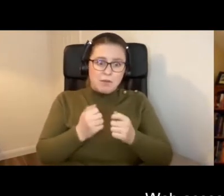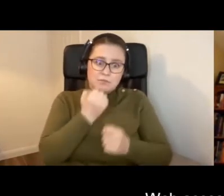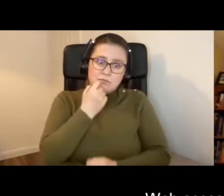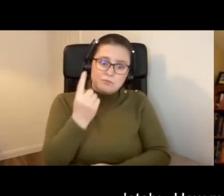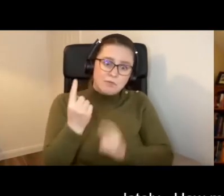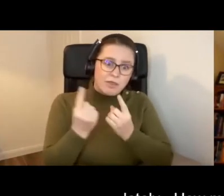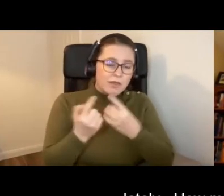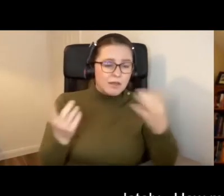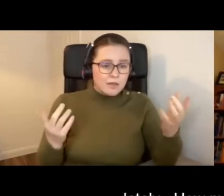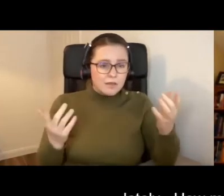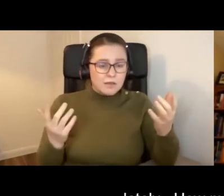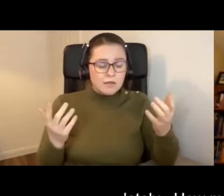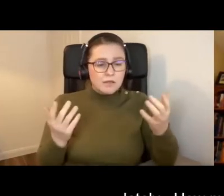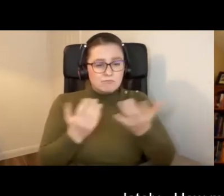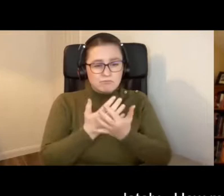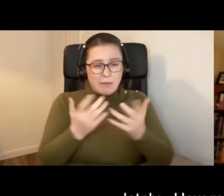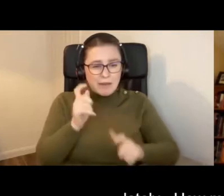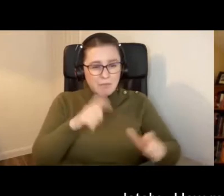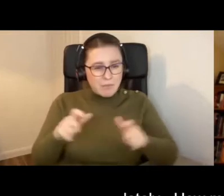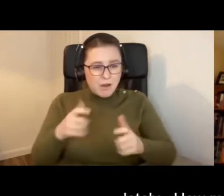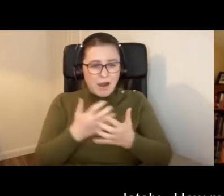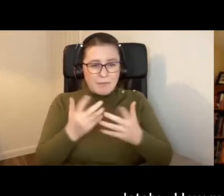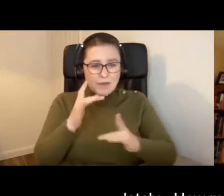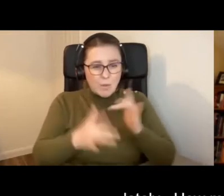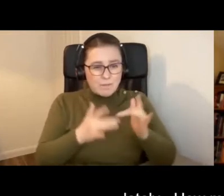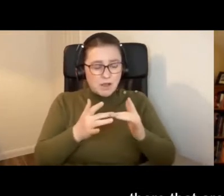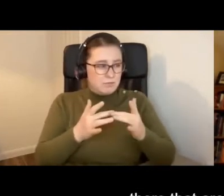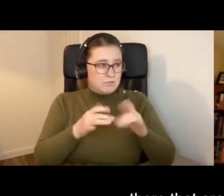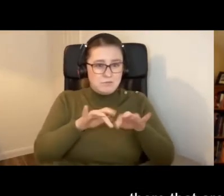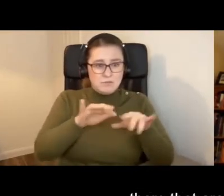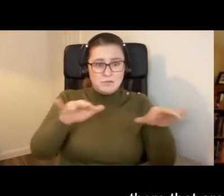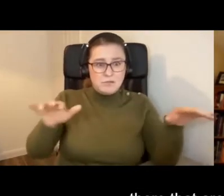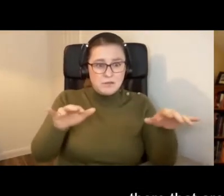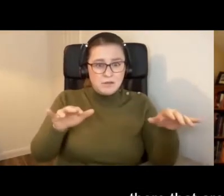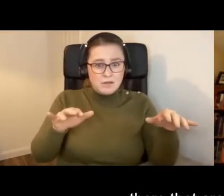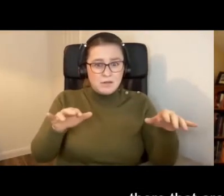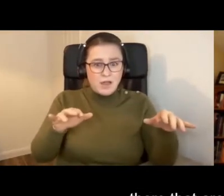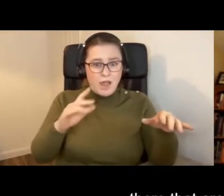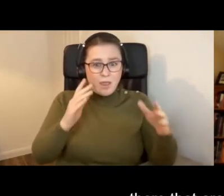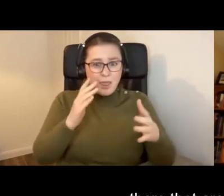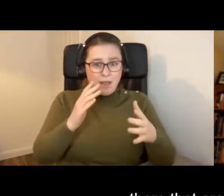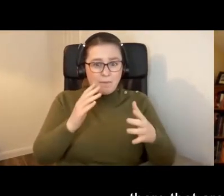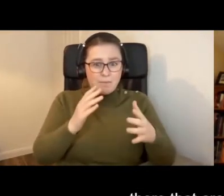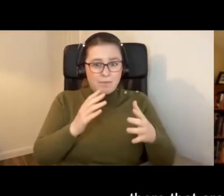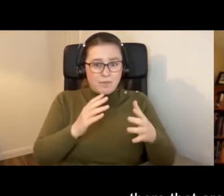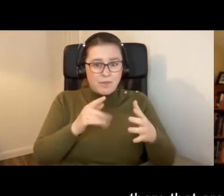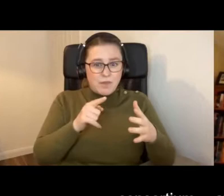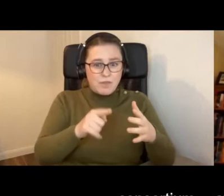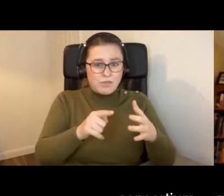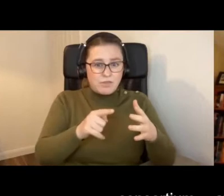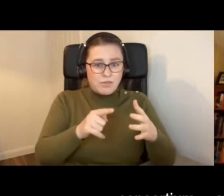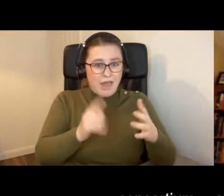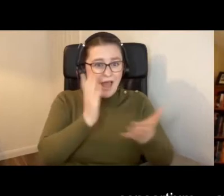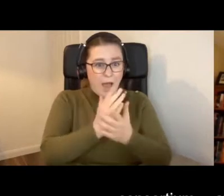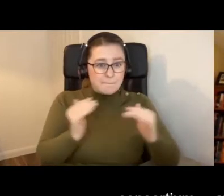thing lately. How many people, how many websites are there that are to the World Wide Web Consortium standard